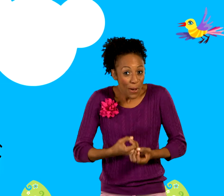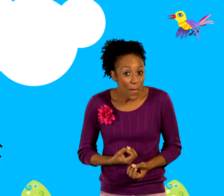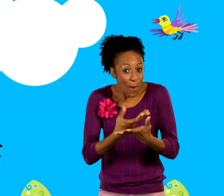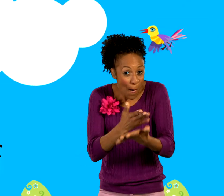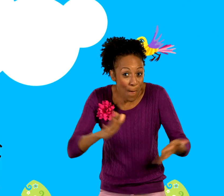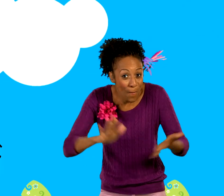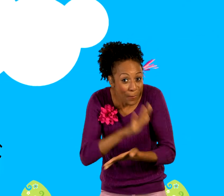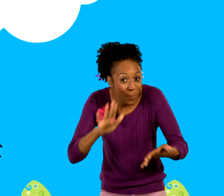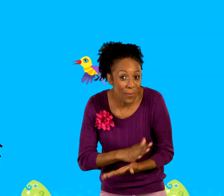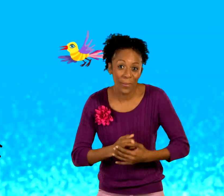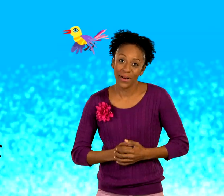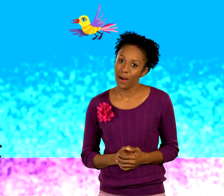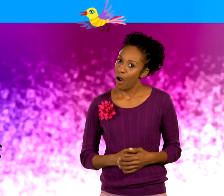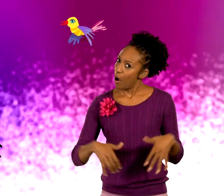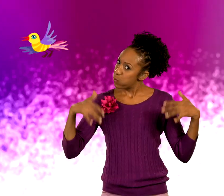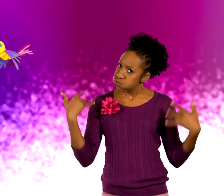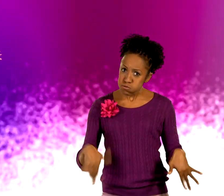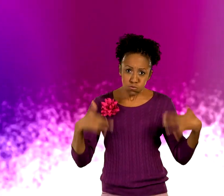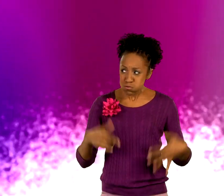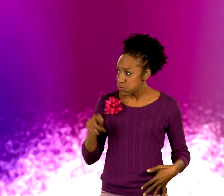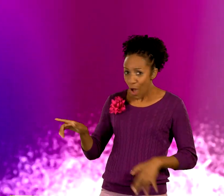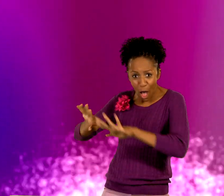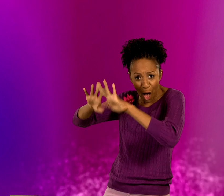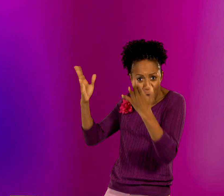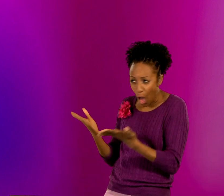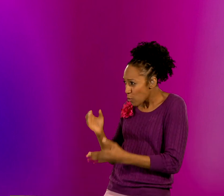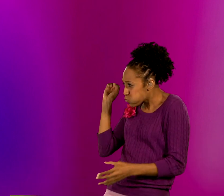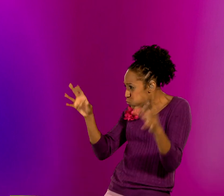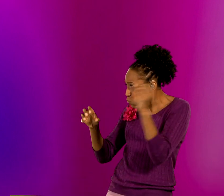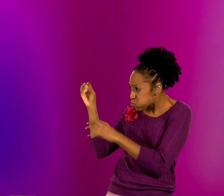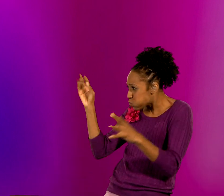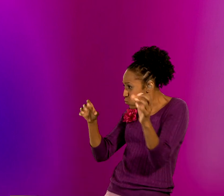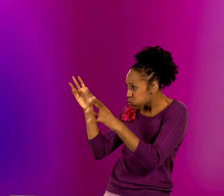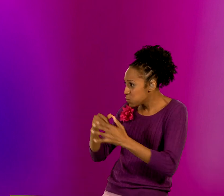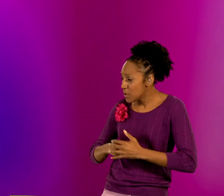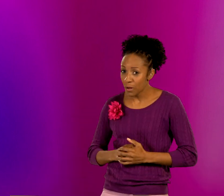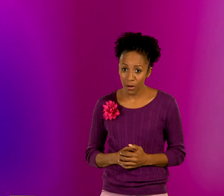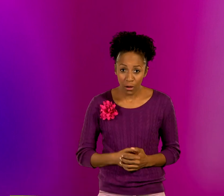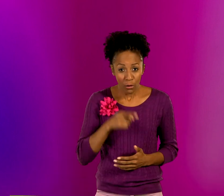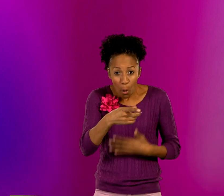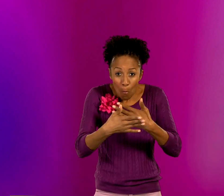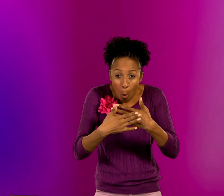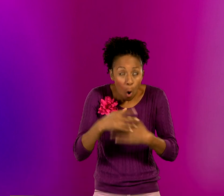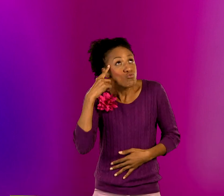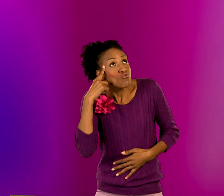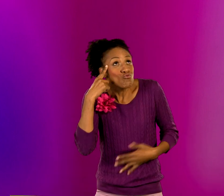Did you enjoy that poem? Goodness What a lot of things there are on our planet Can you think of some?